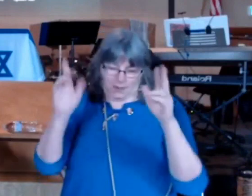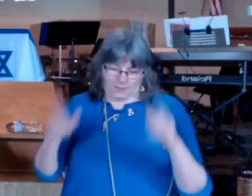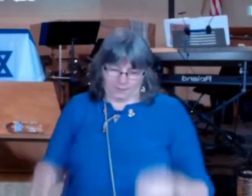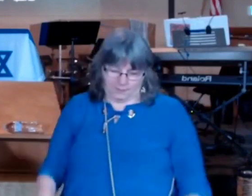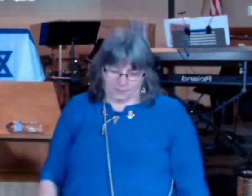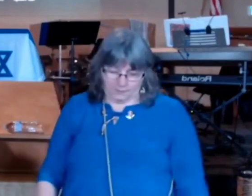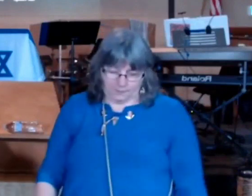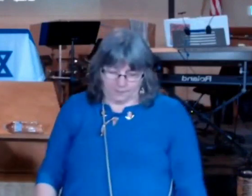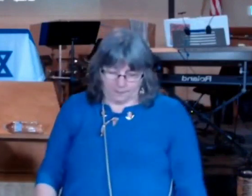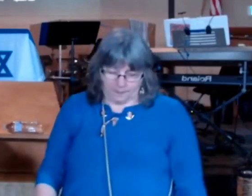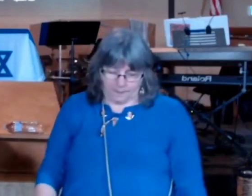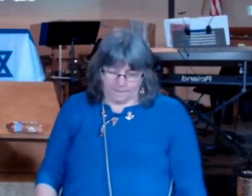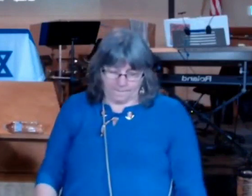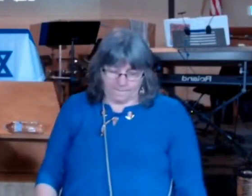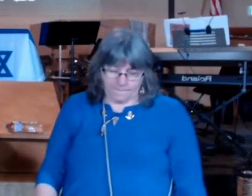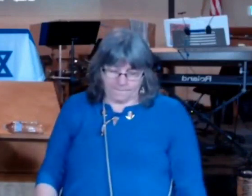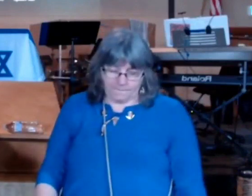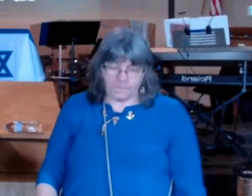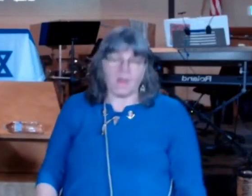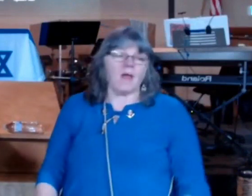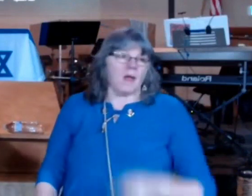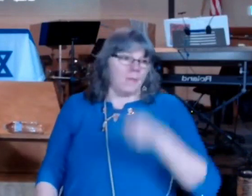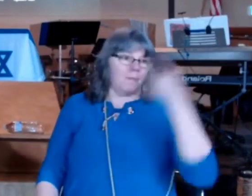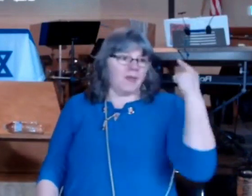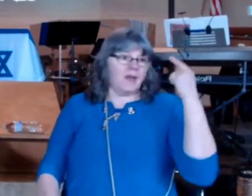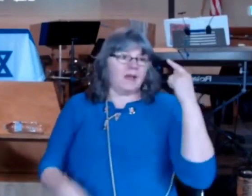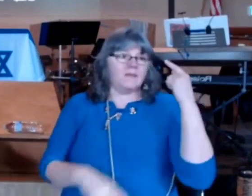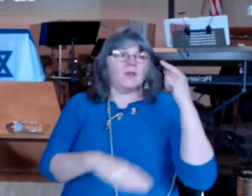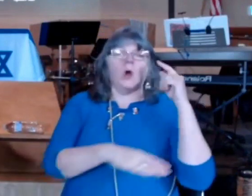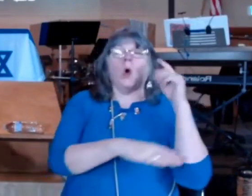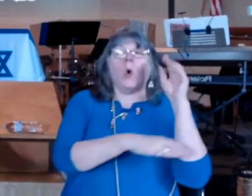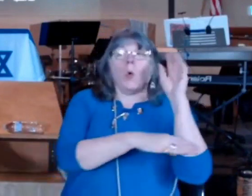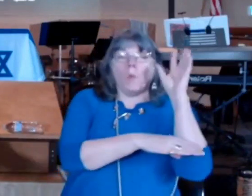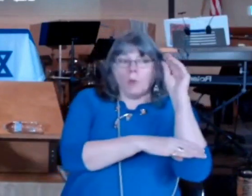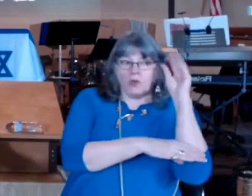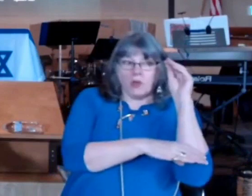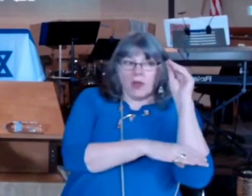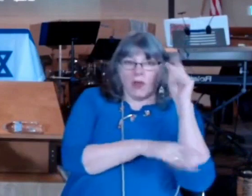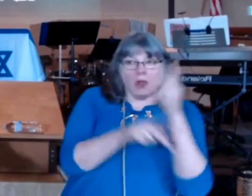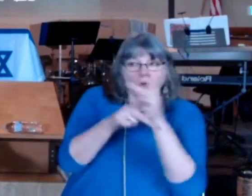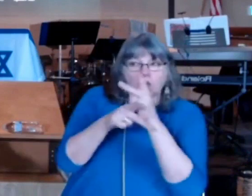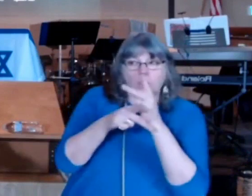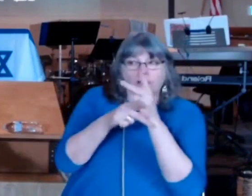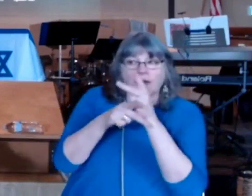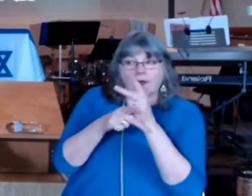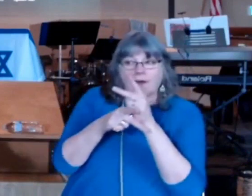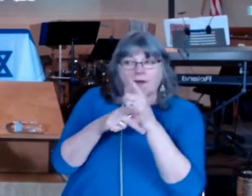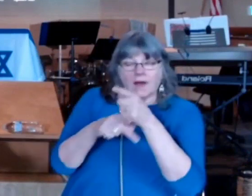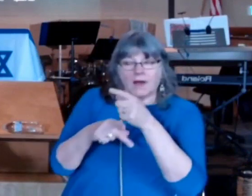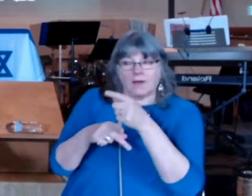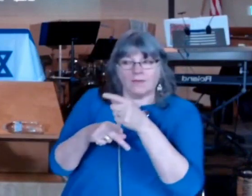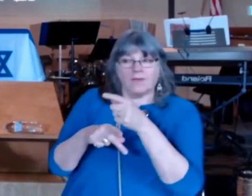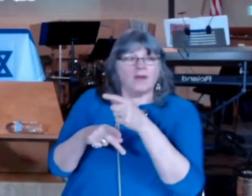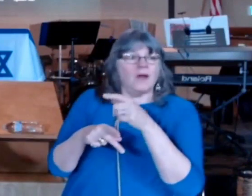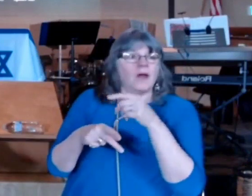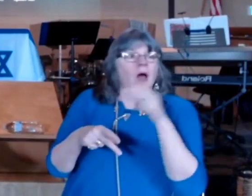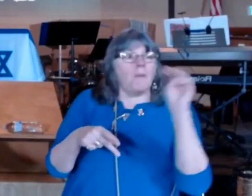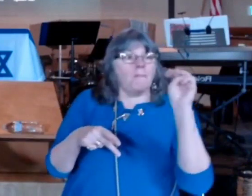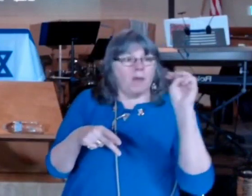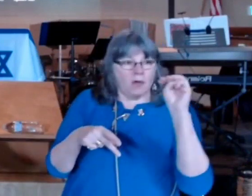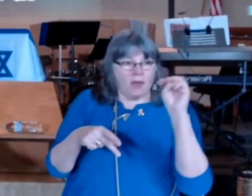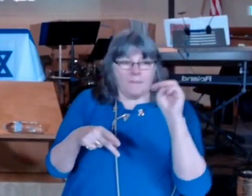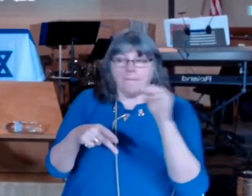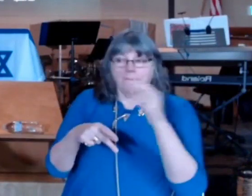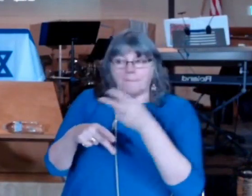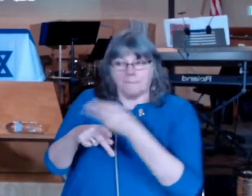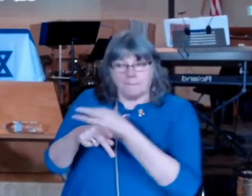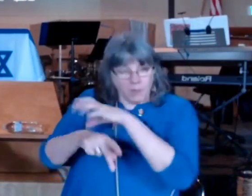by caring for the lepers and also as Moshe the legislator Moshe the